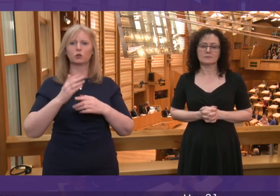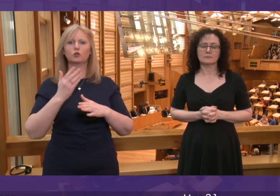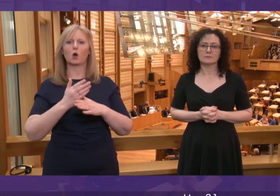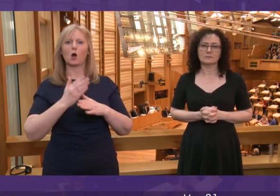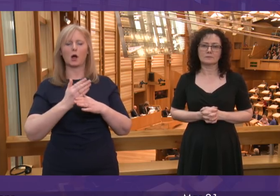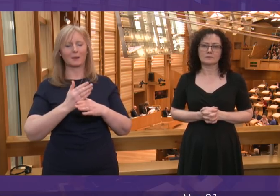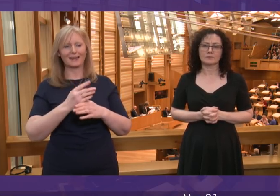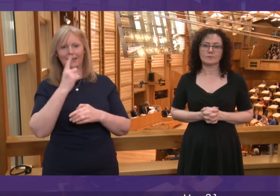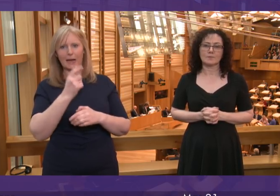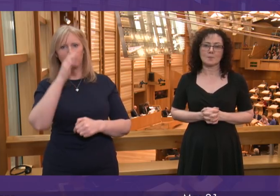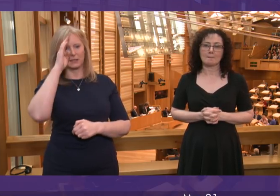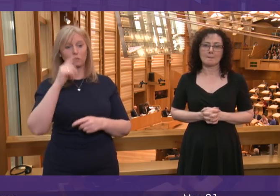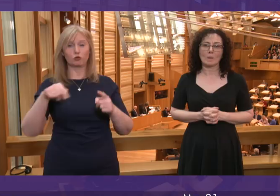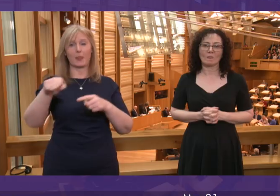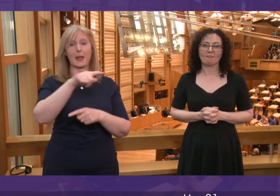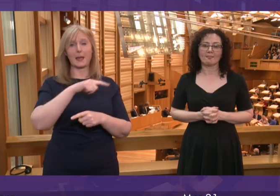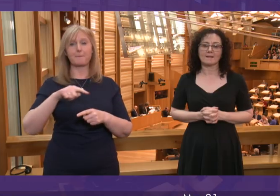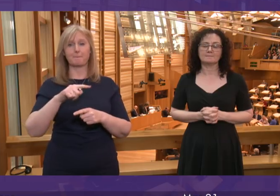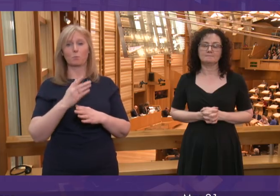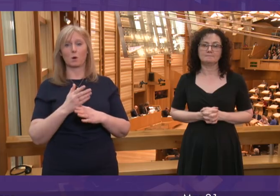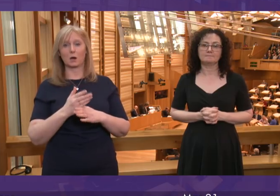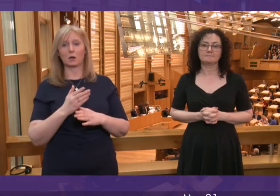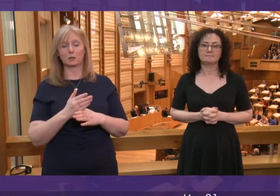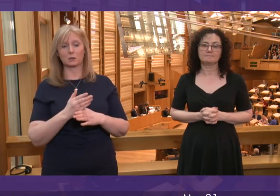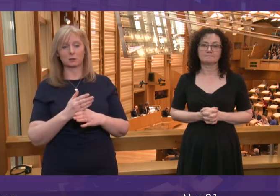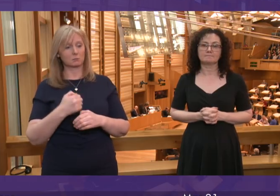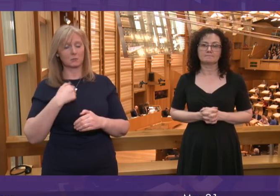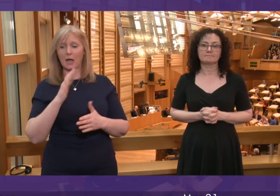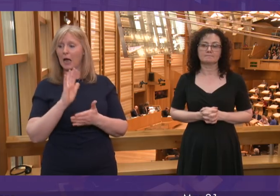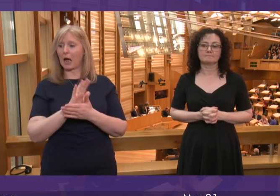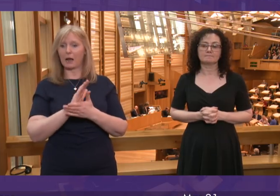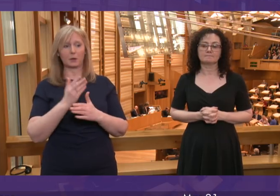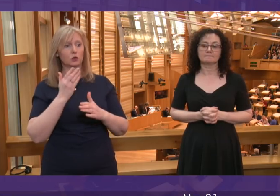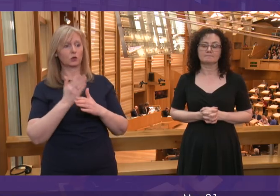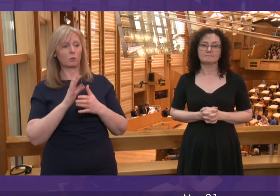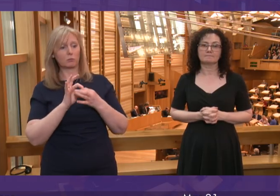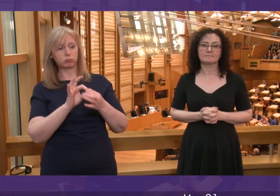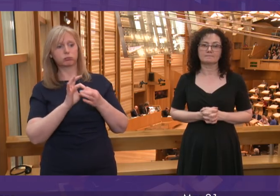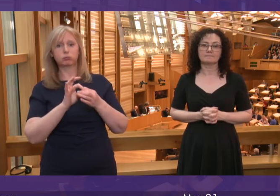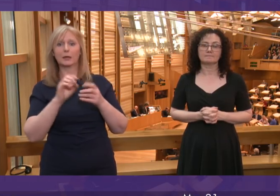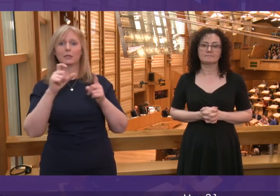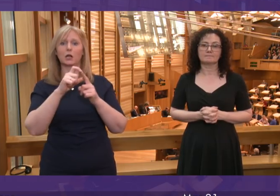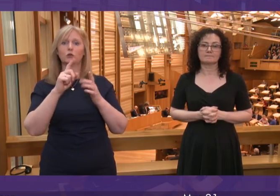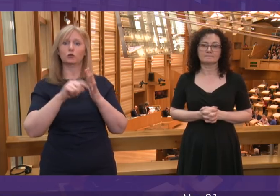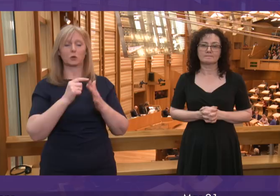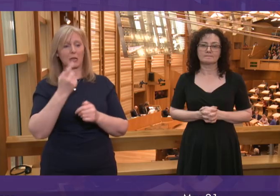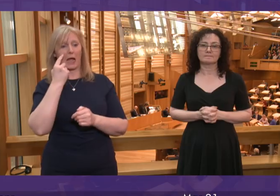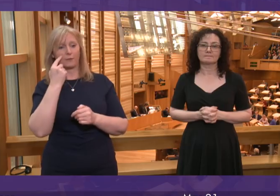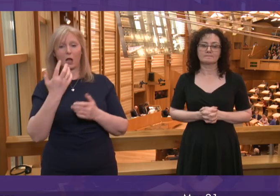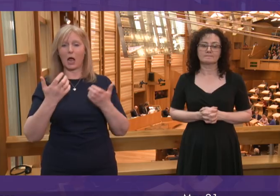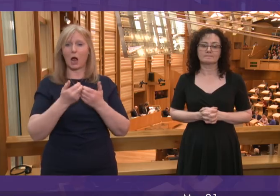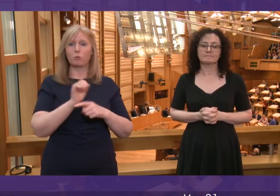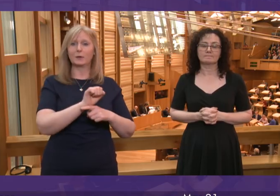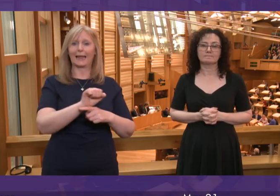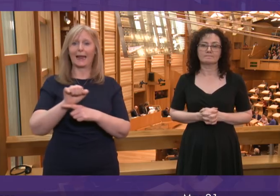them a huge debt of gratitude. Yes, we will be happy to work with Daniel Johnson and with others to look at what further protections we need to put in place.